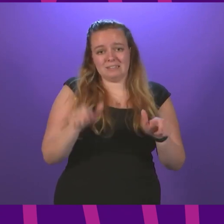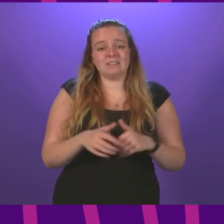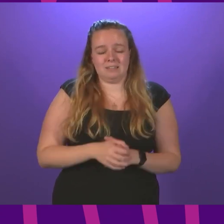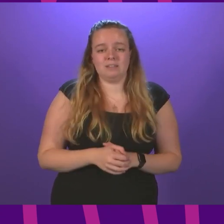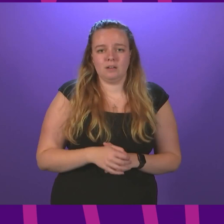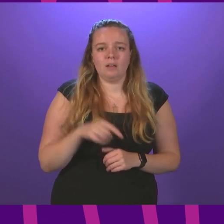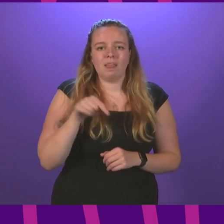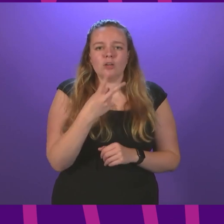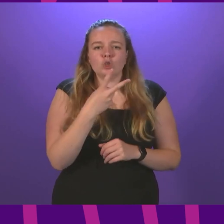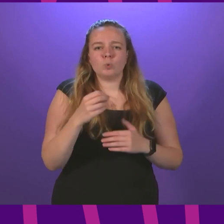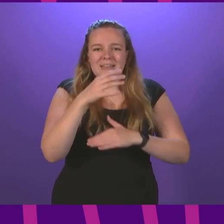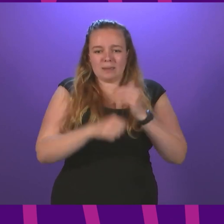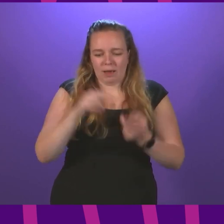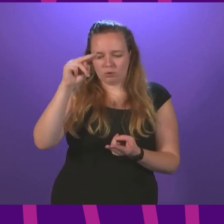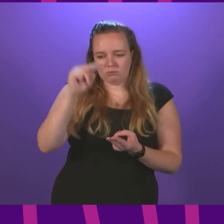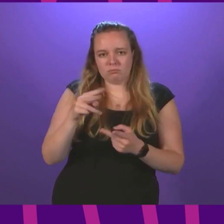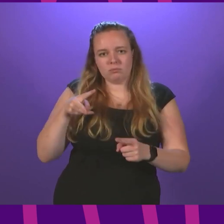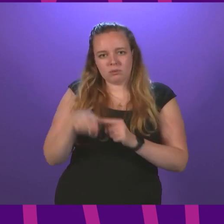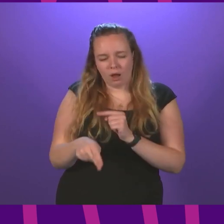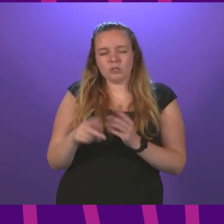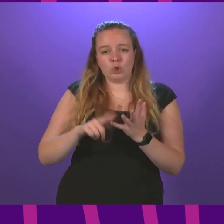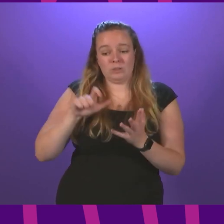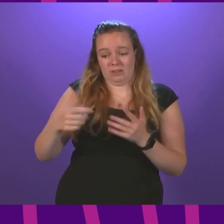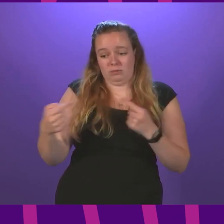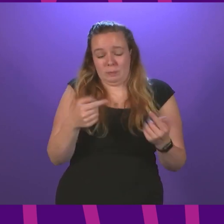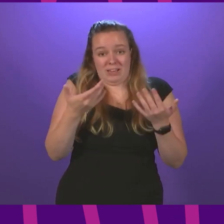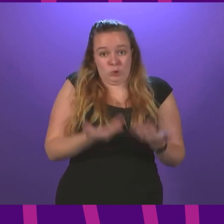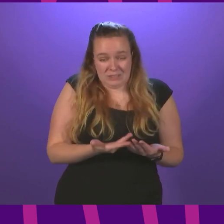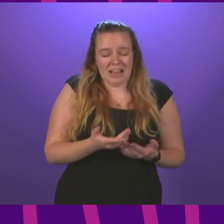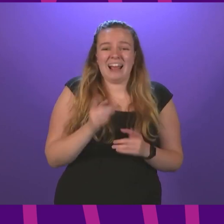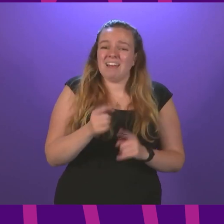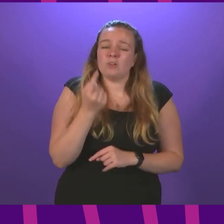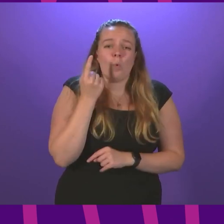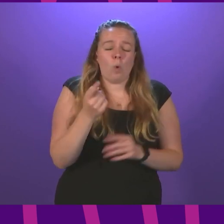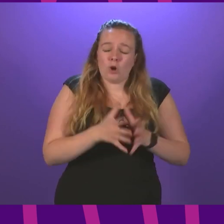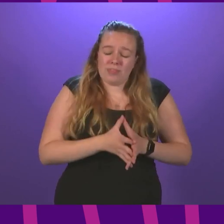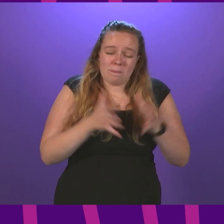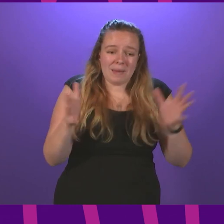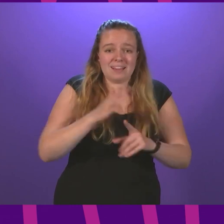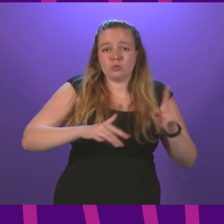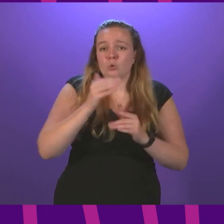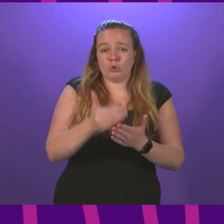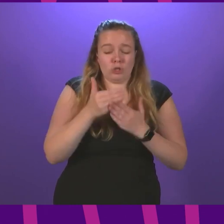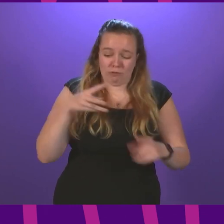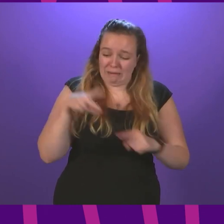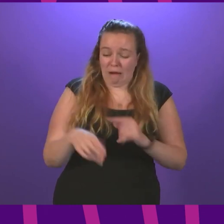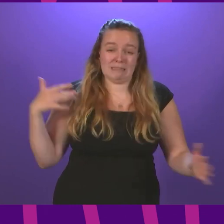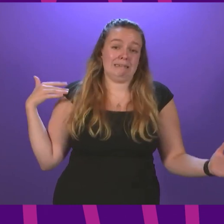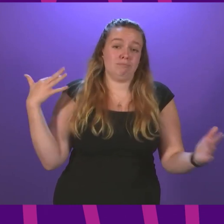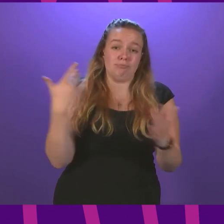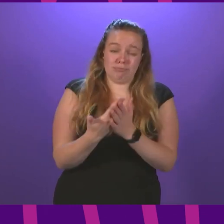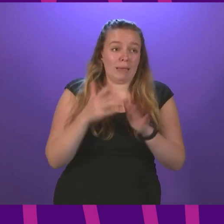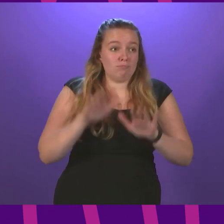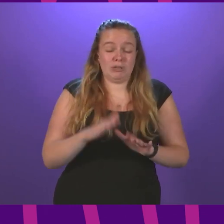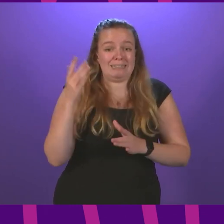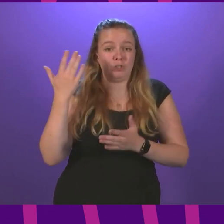This £20 cut to universal credit that we debate today is one of the biggest social security cuts ever made in